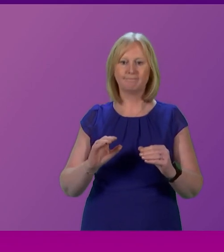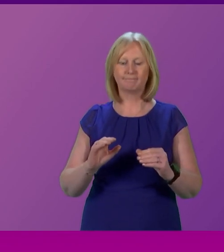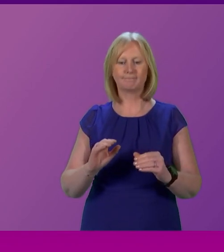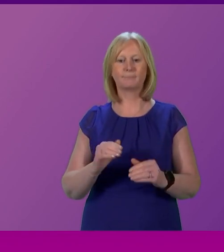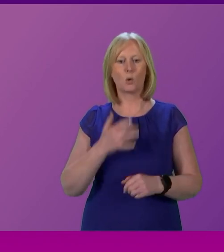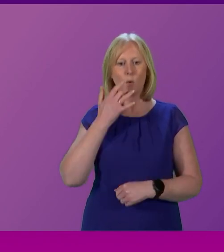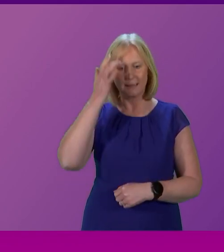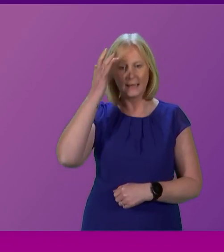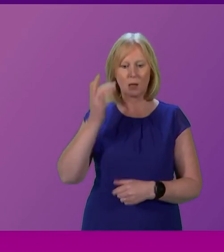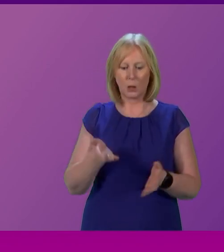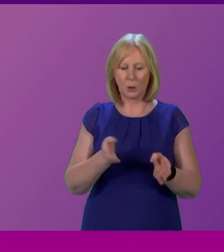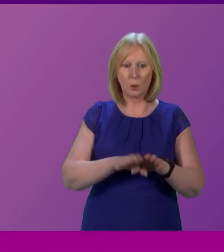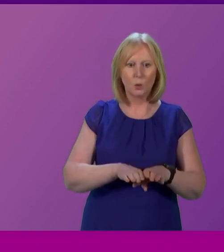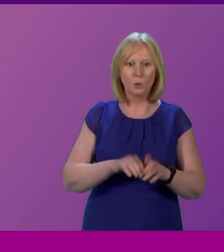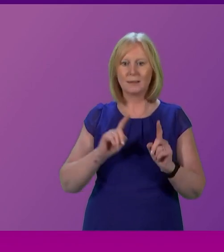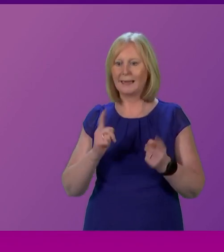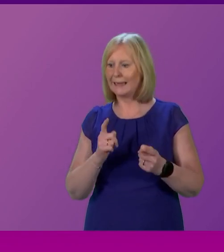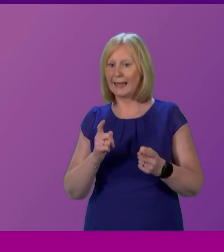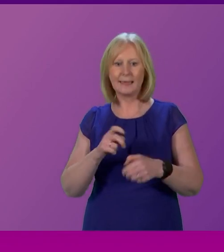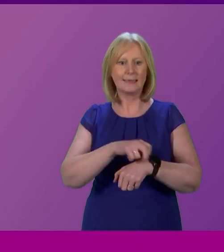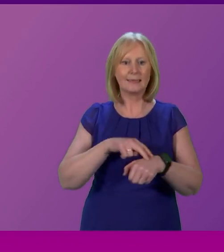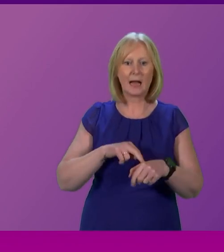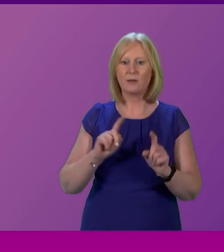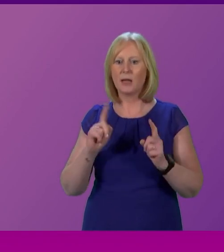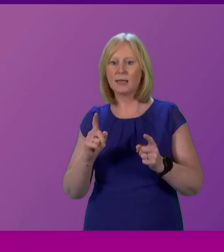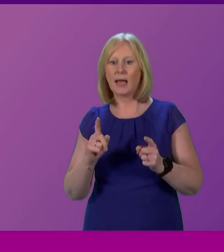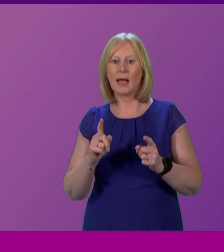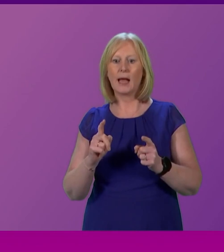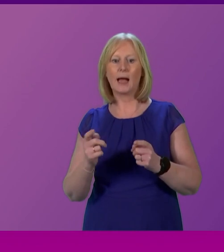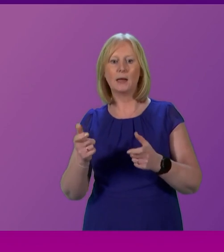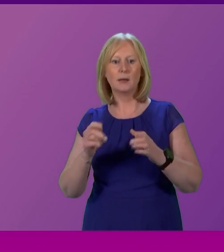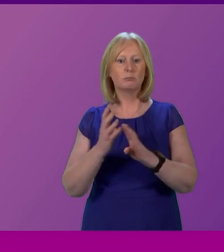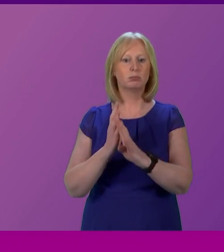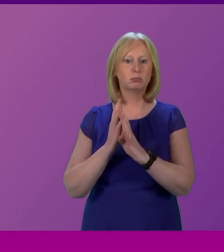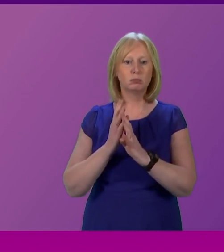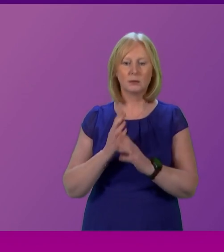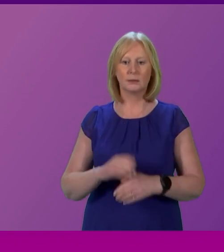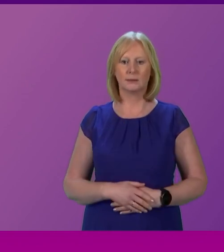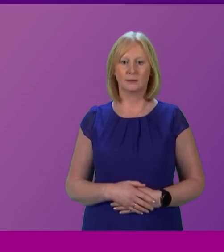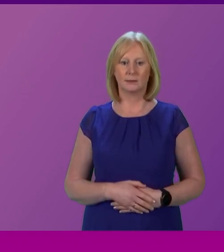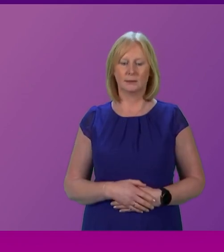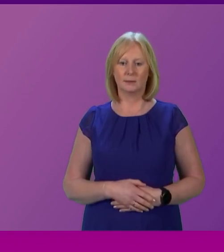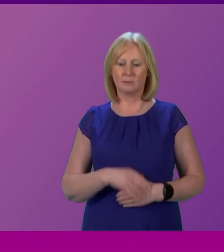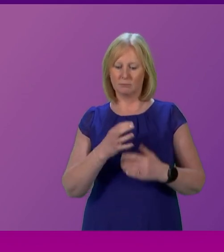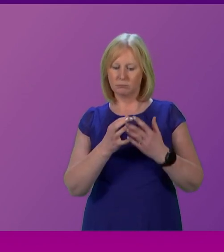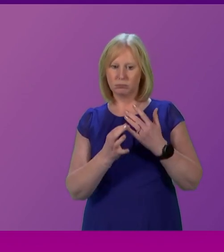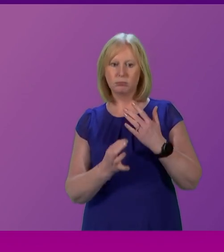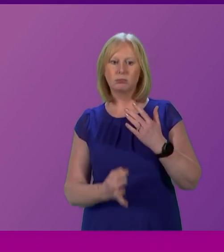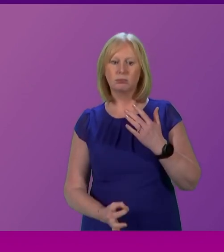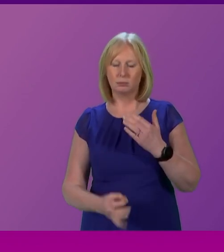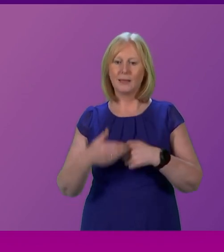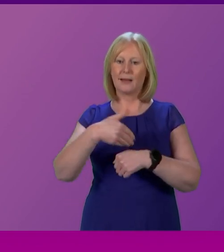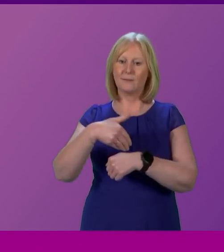cannot get the staff. The firms passing on to customers their increased costs, helping to fuel record levels of